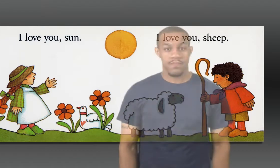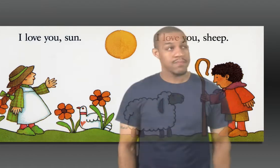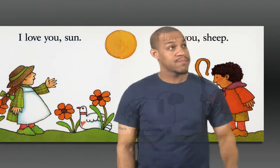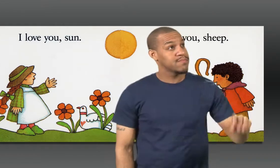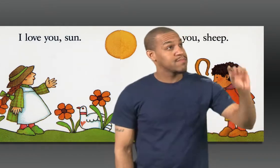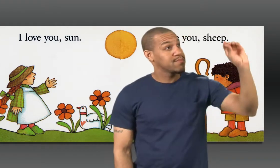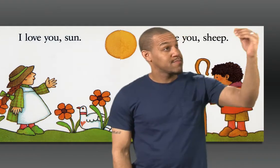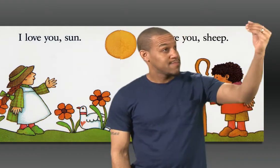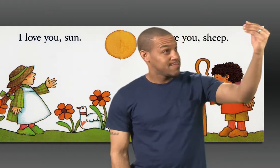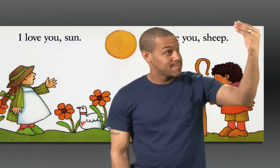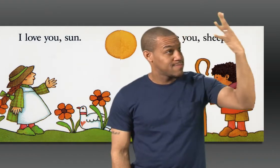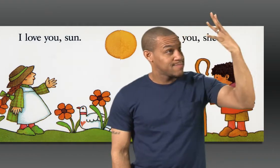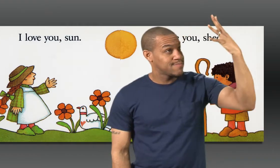I love you, Sun.